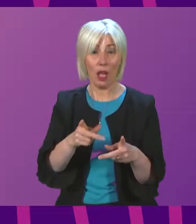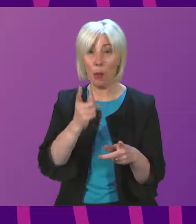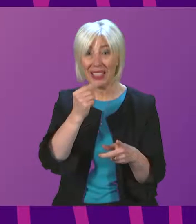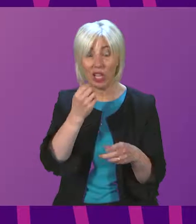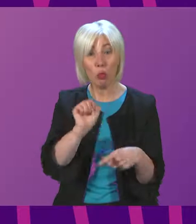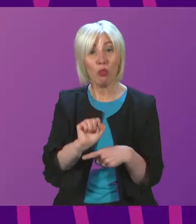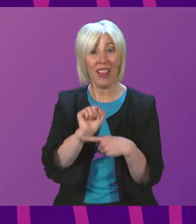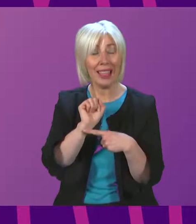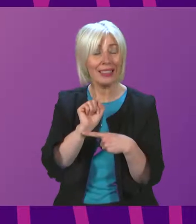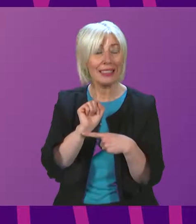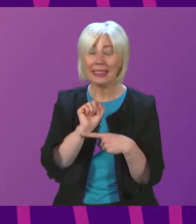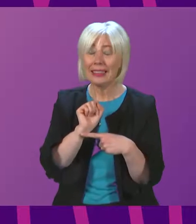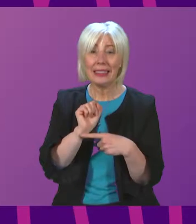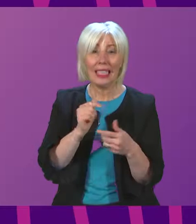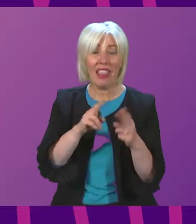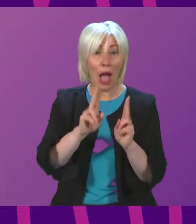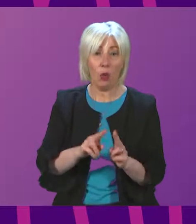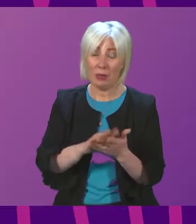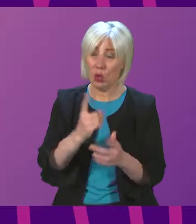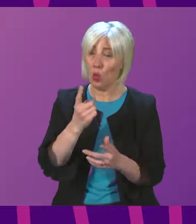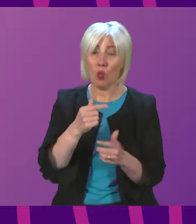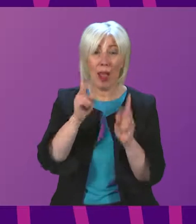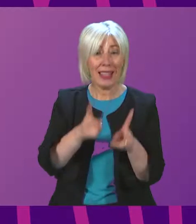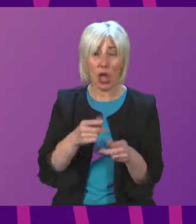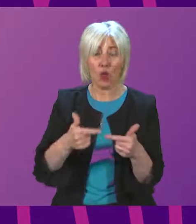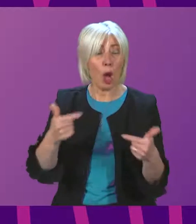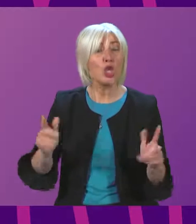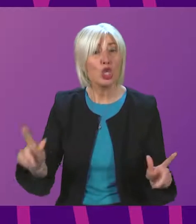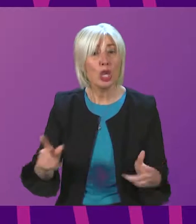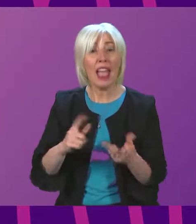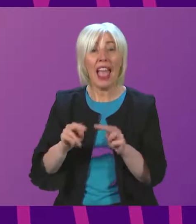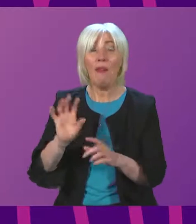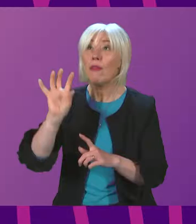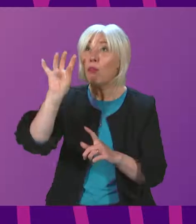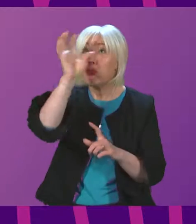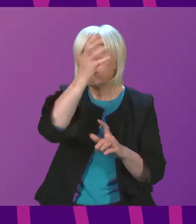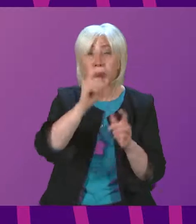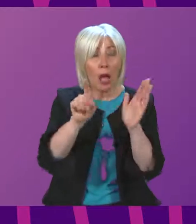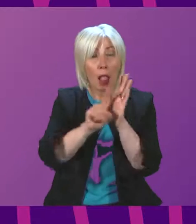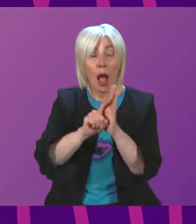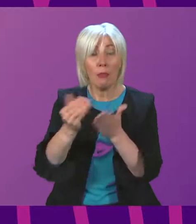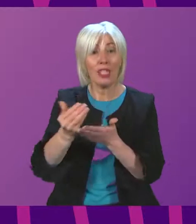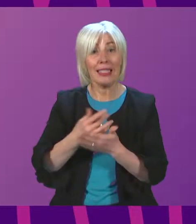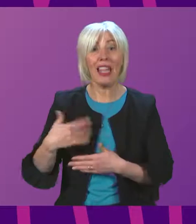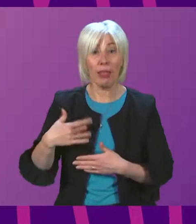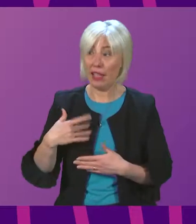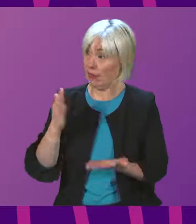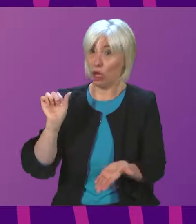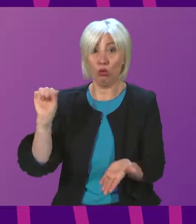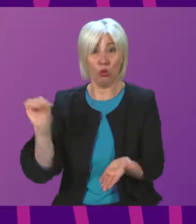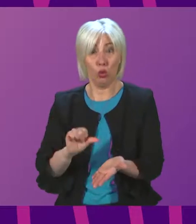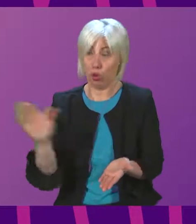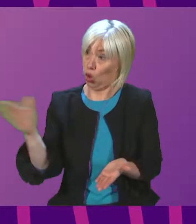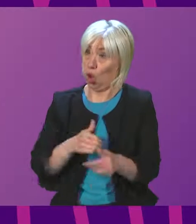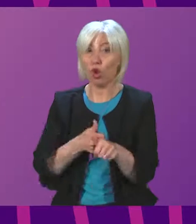fire in a home is one death too many. And if these devices can help to save lives, then surely that is something we should all